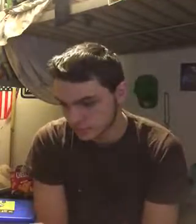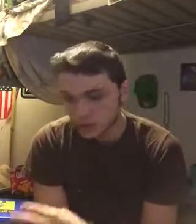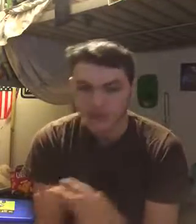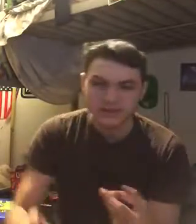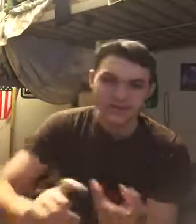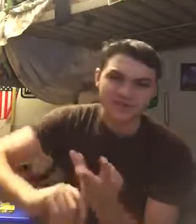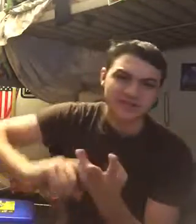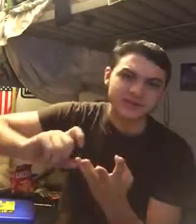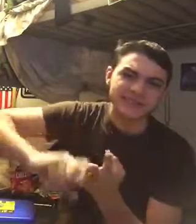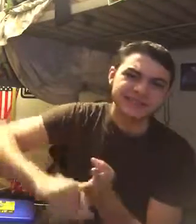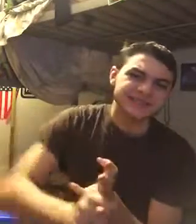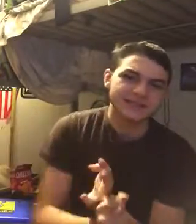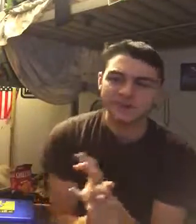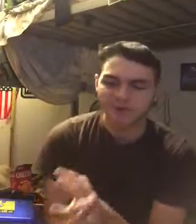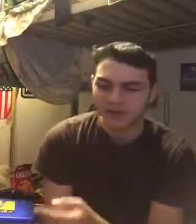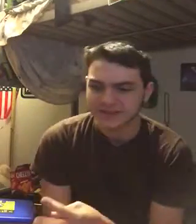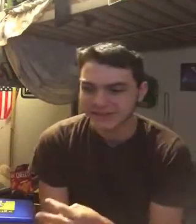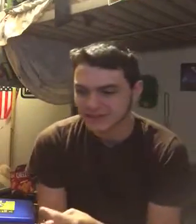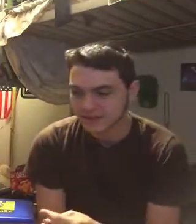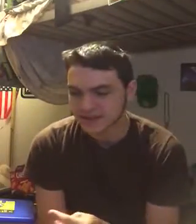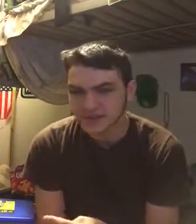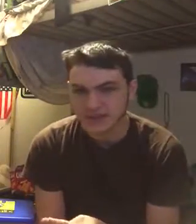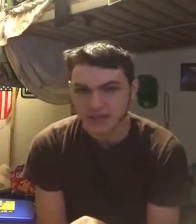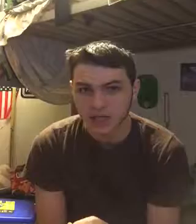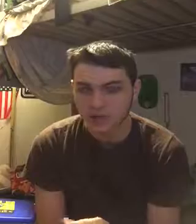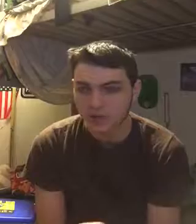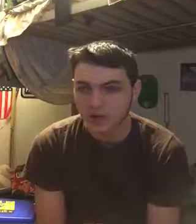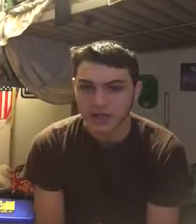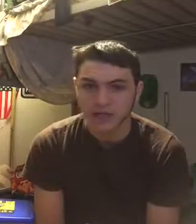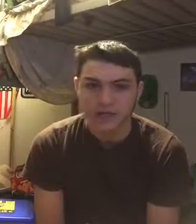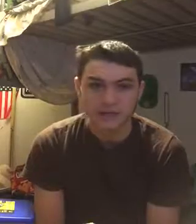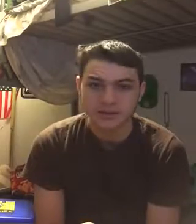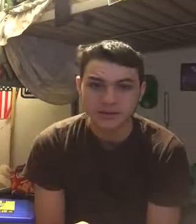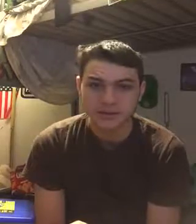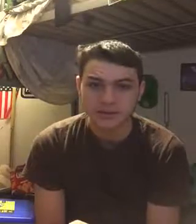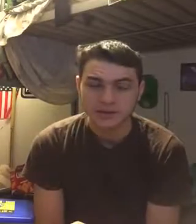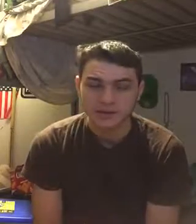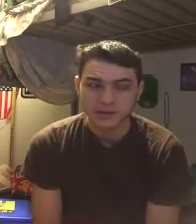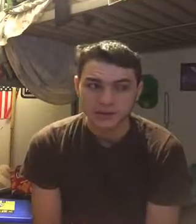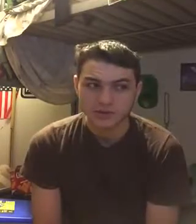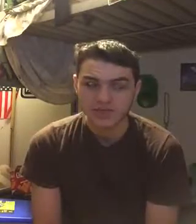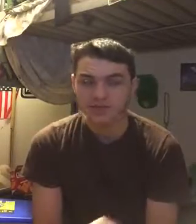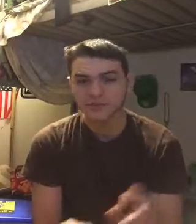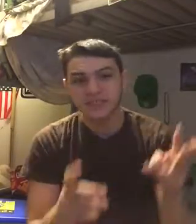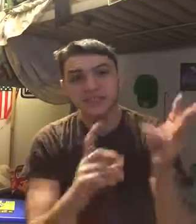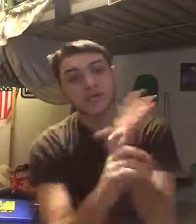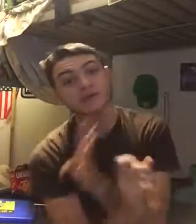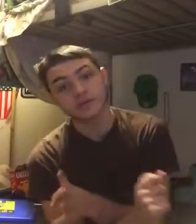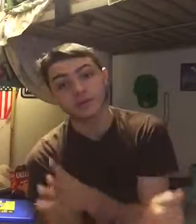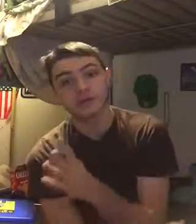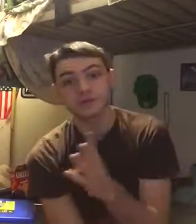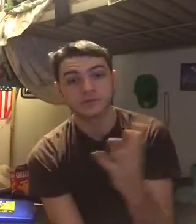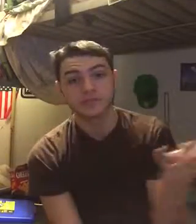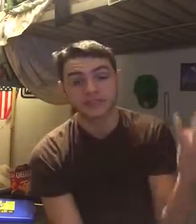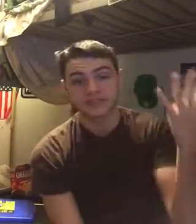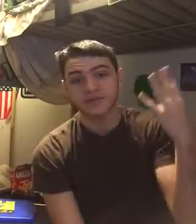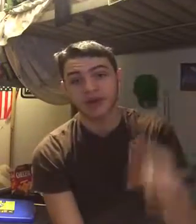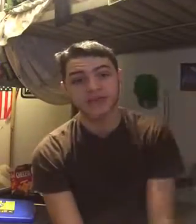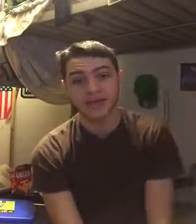send them to New England to be a predecessor to Tom Brady or send them to Denver because Denver has a